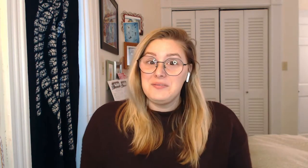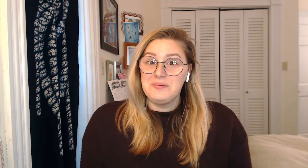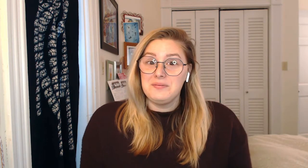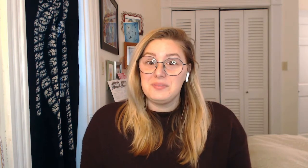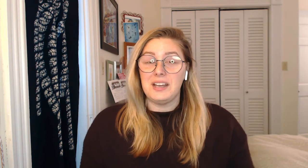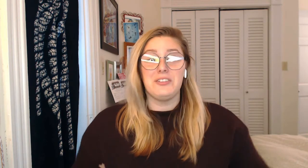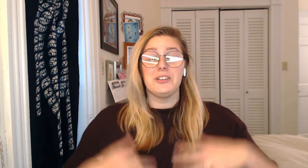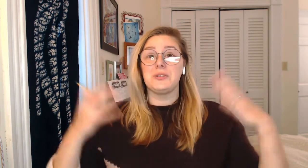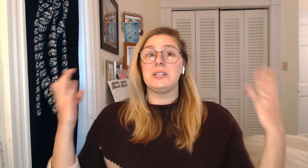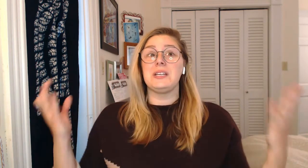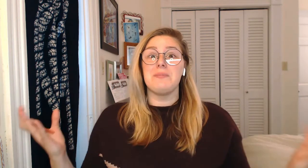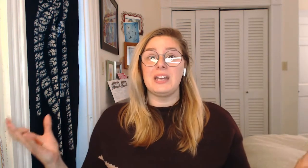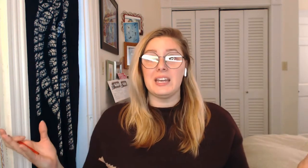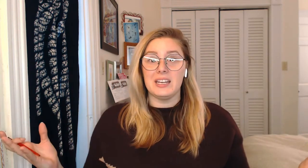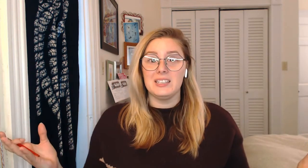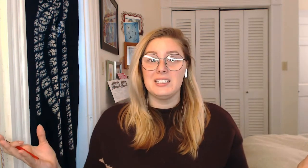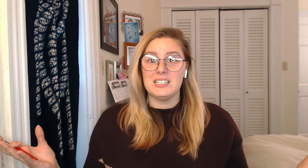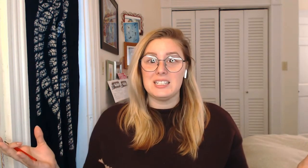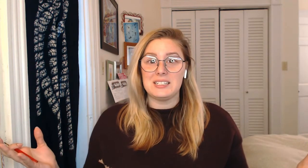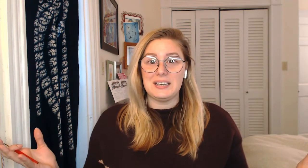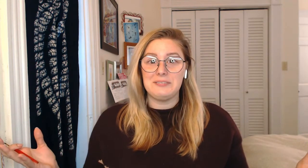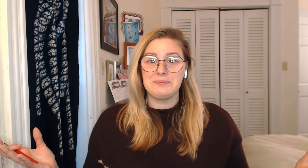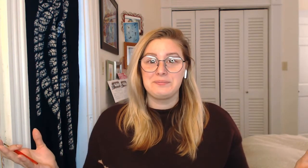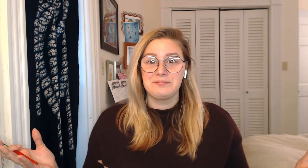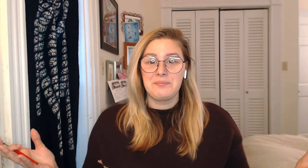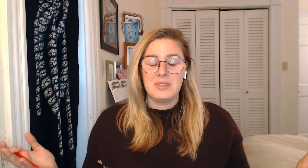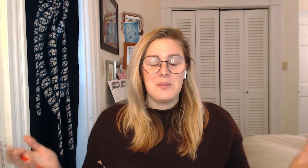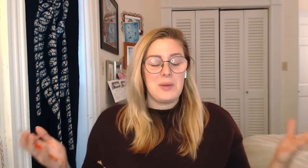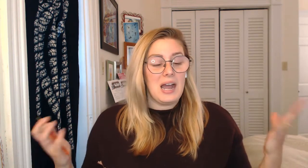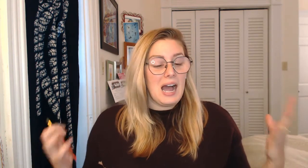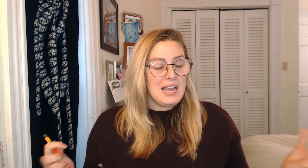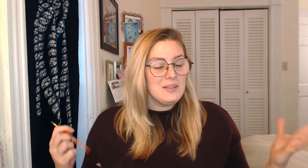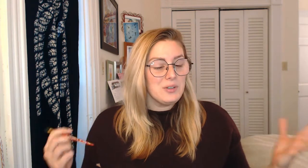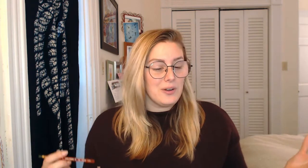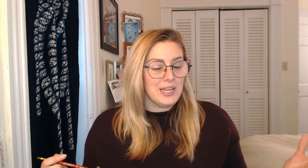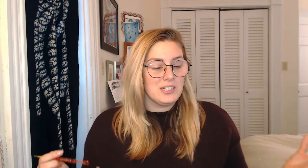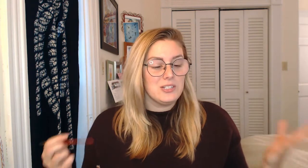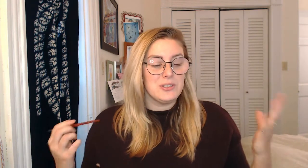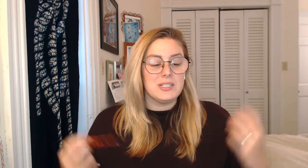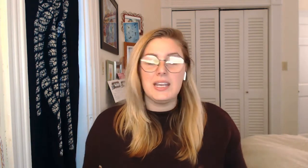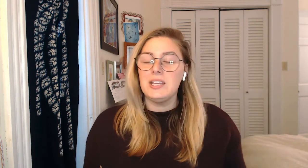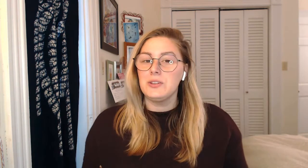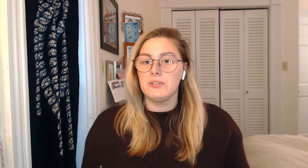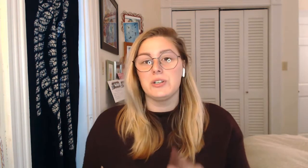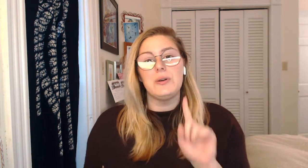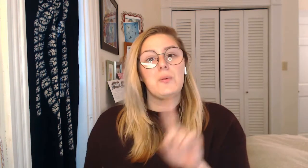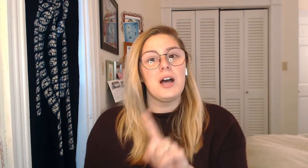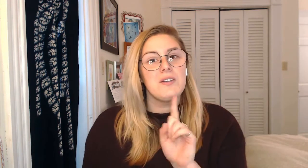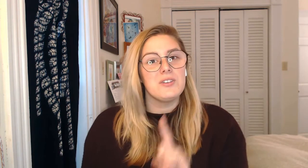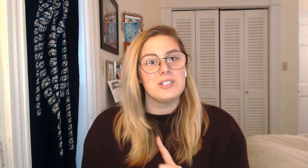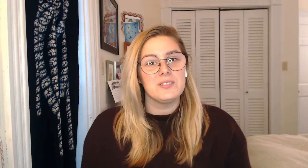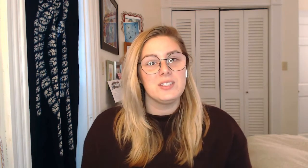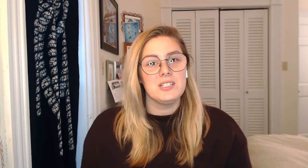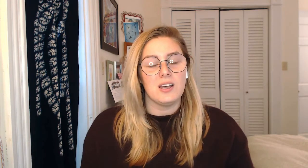That feels really big, doesn't it? But I am going to sing through one verse of this song.